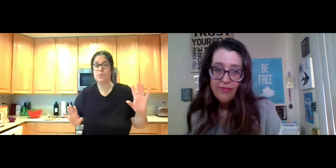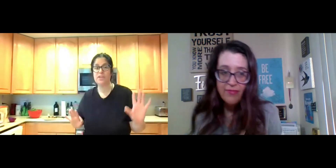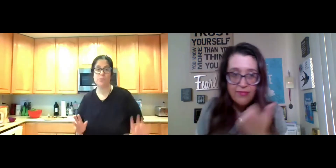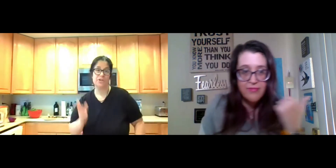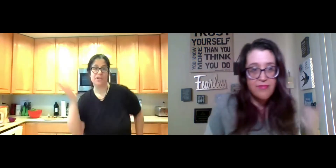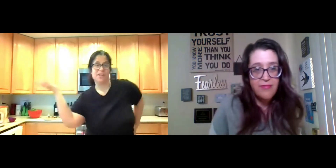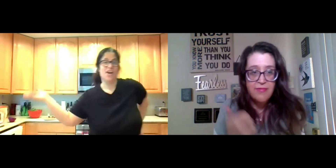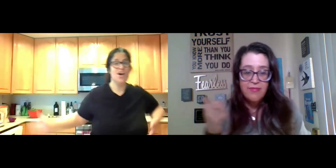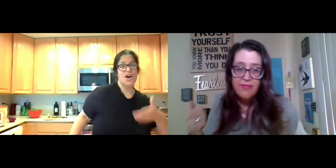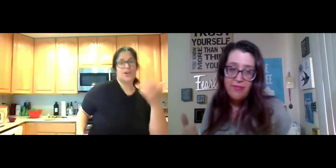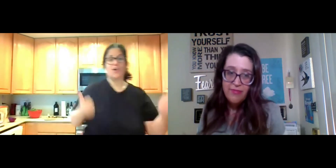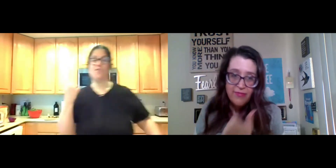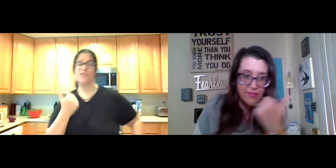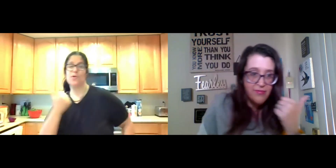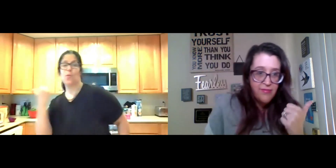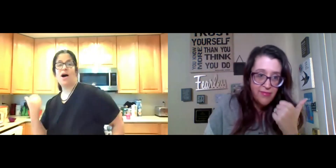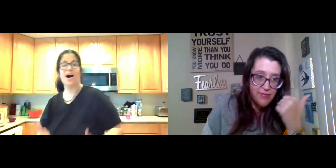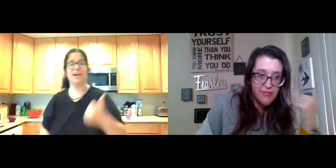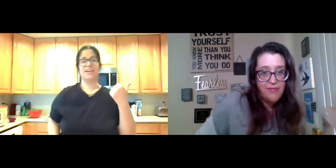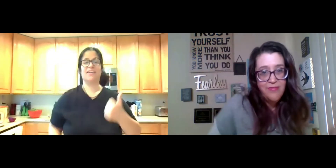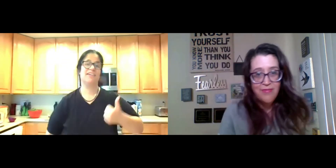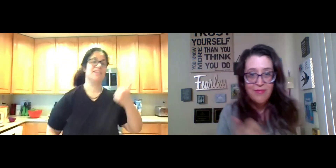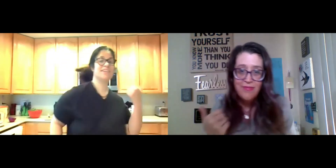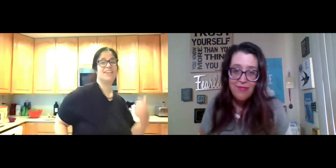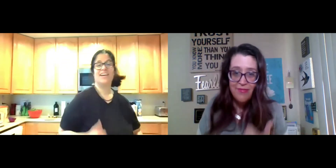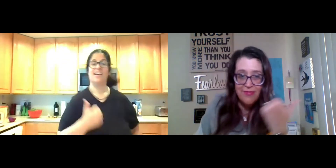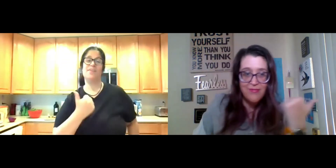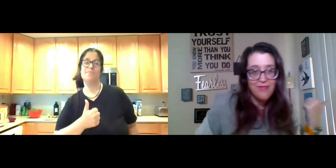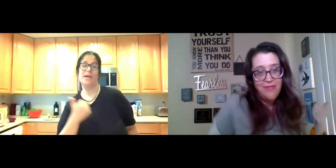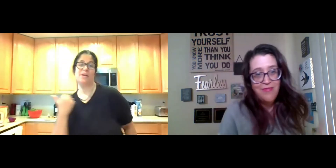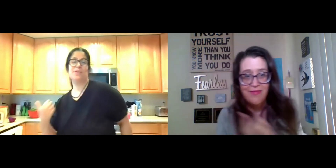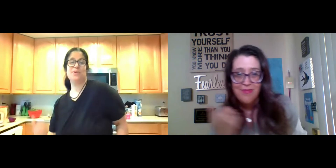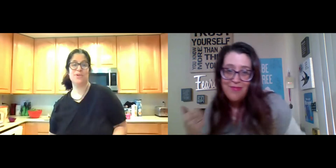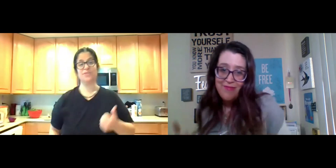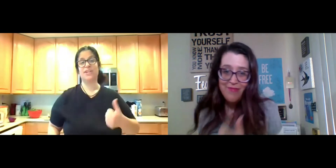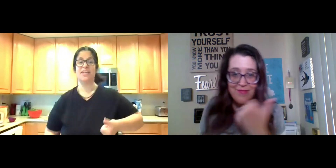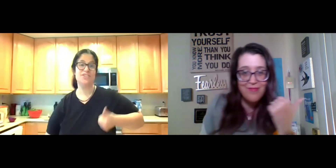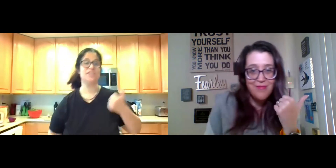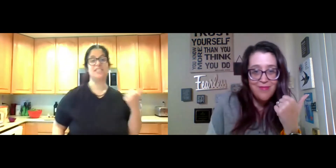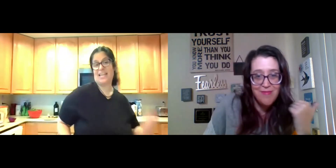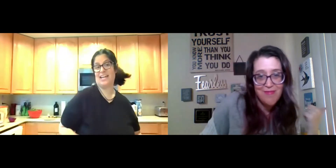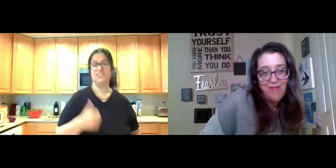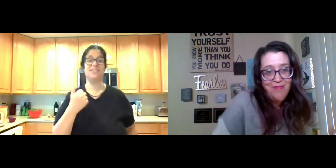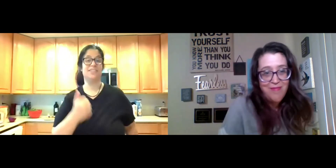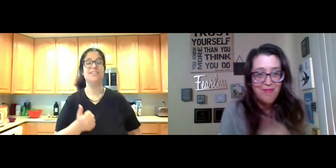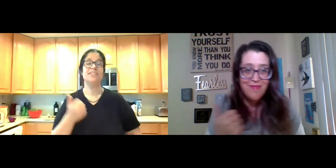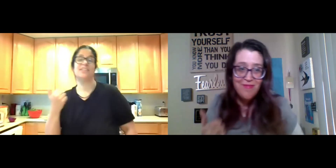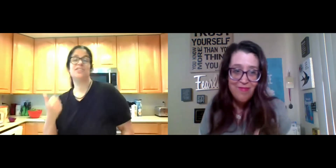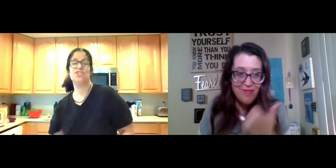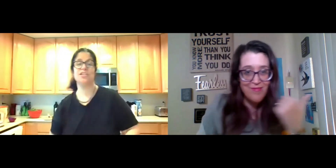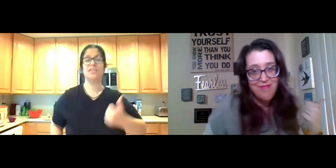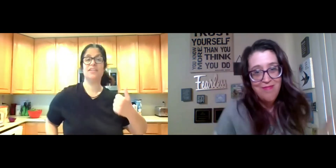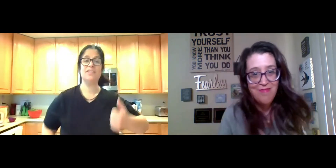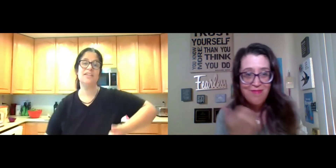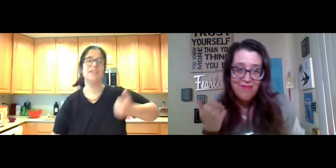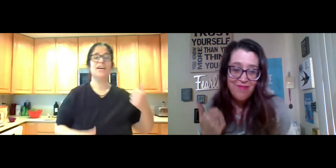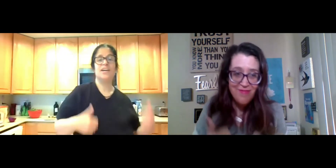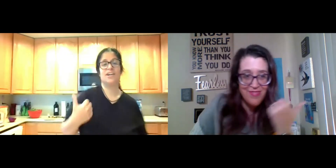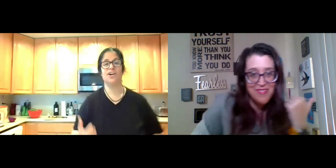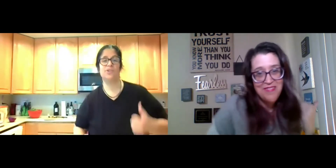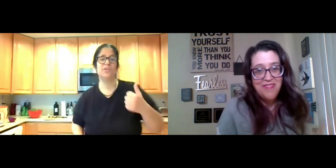California weather where you can go for a walk, maybe you can just dance in the kitchen,